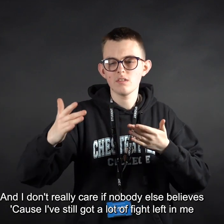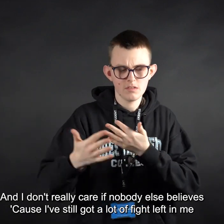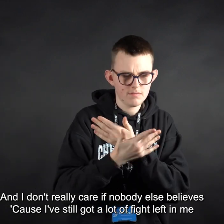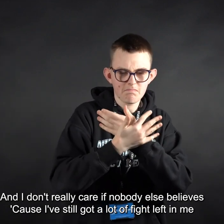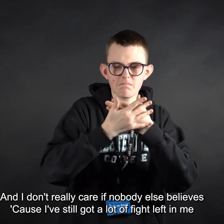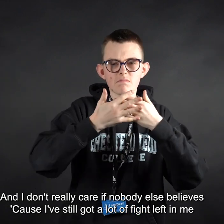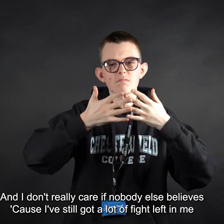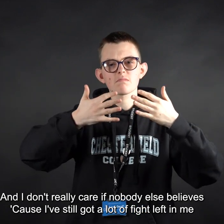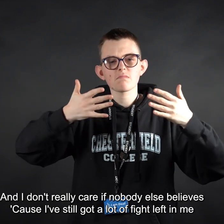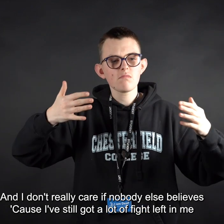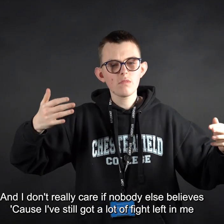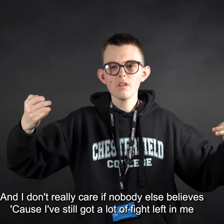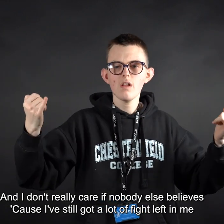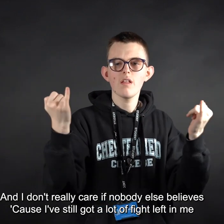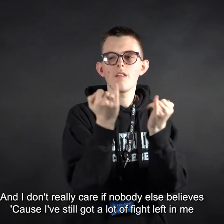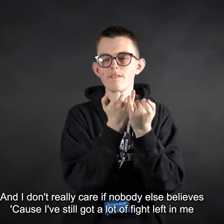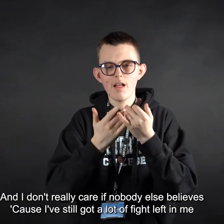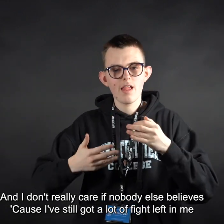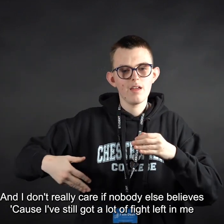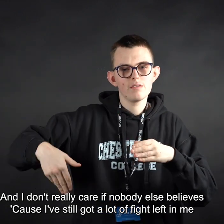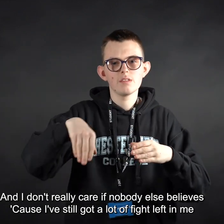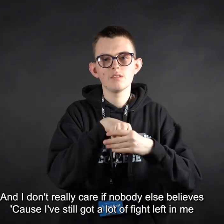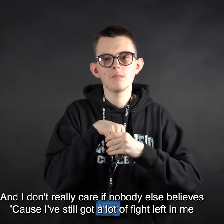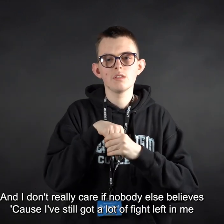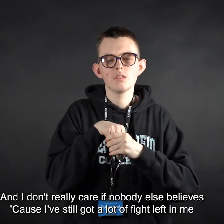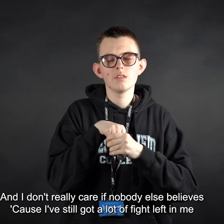Cause I've still got a lot of fight left in me